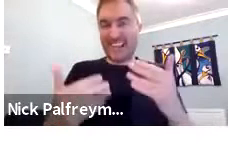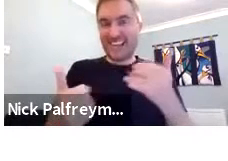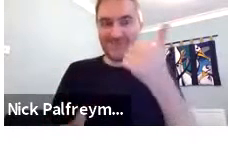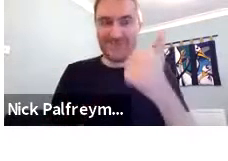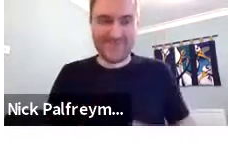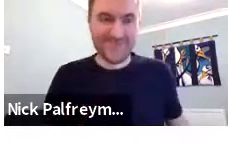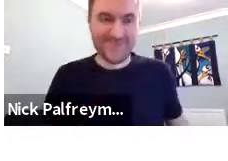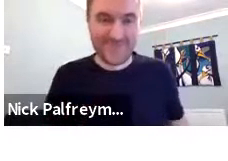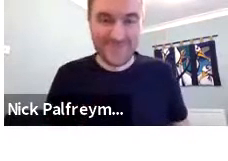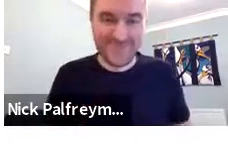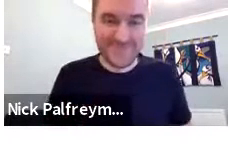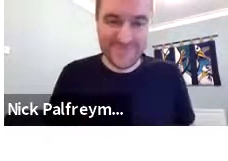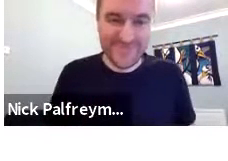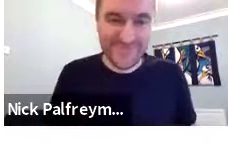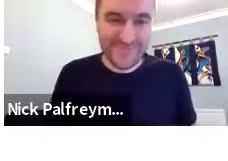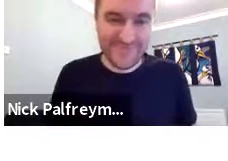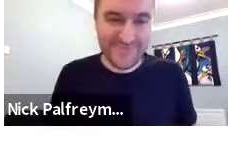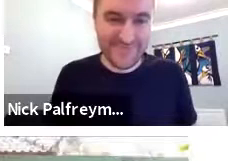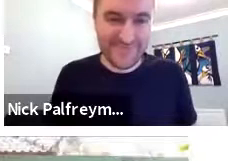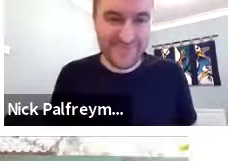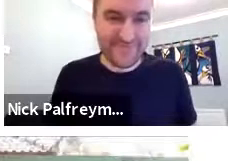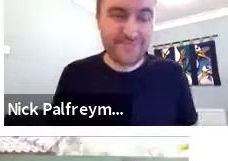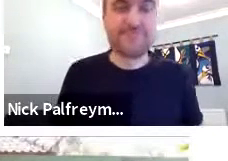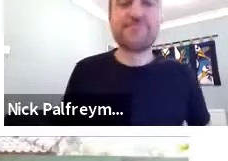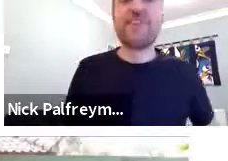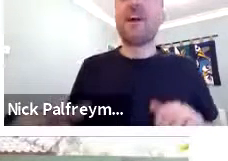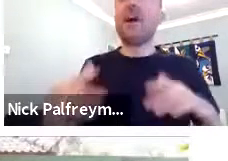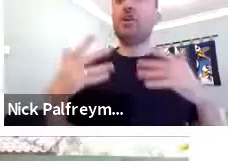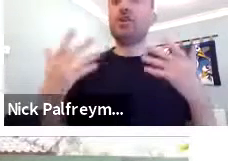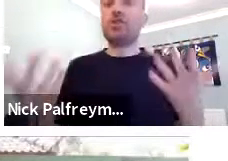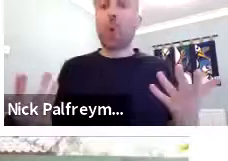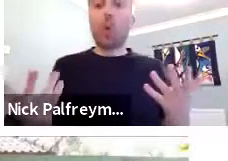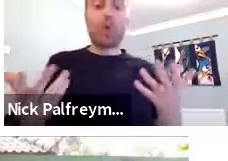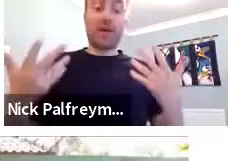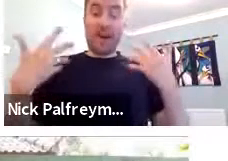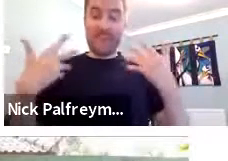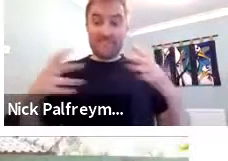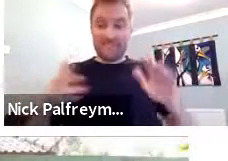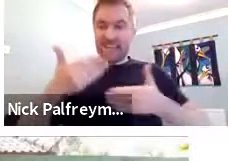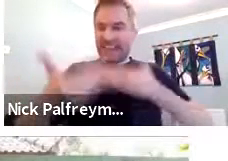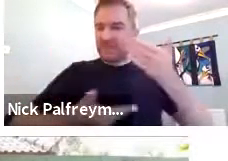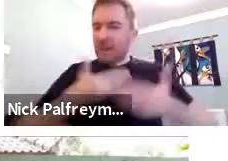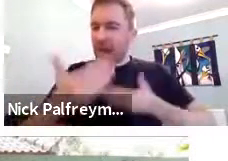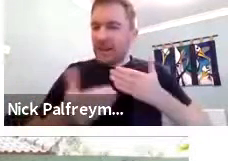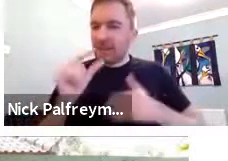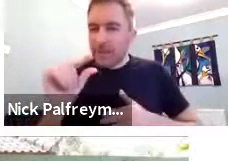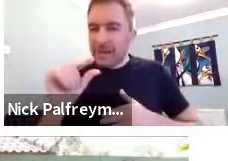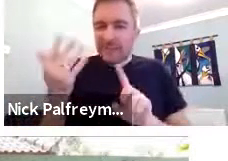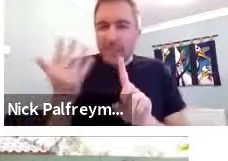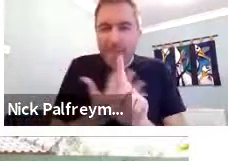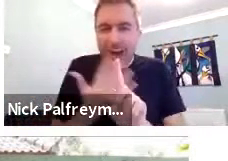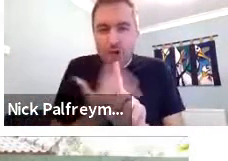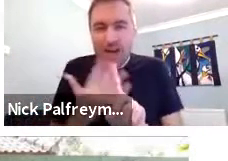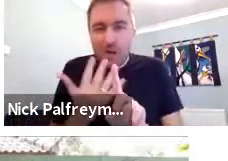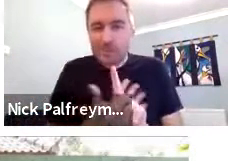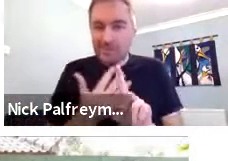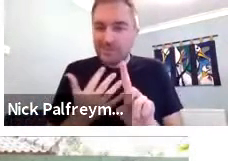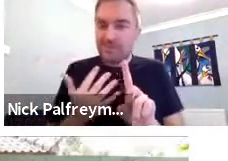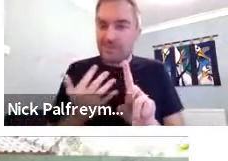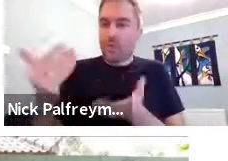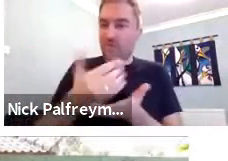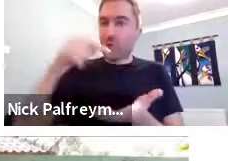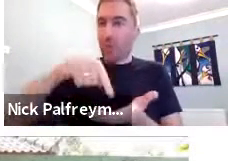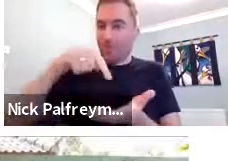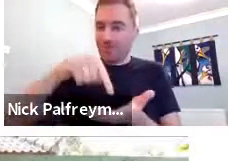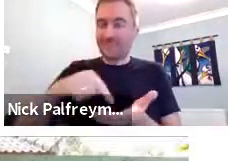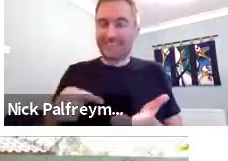Okay. Thank you to Sarah though. think the text was coming up quite fast. So, I want to explain